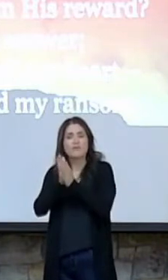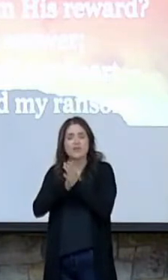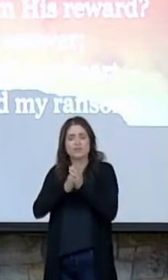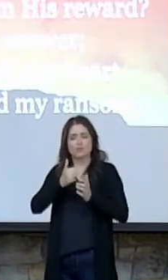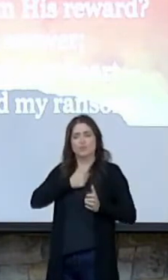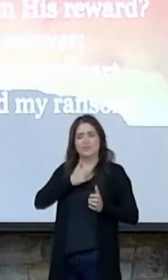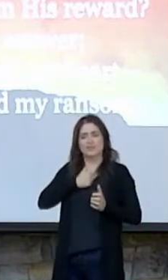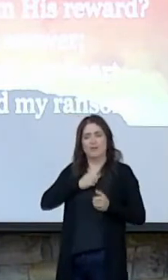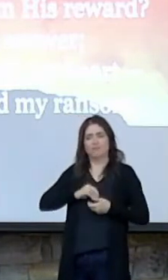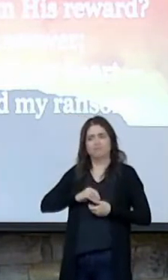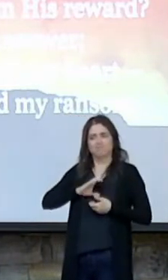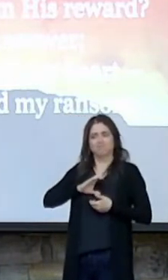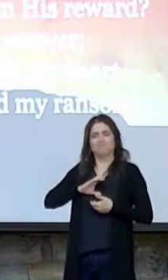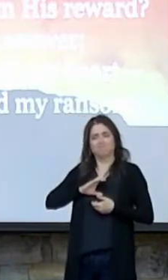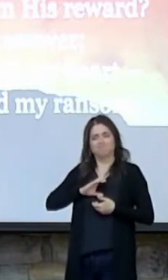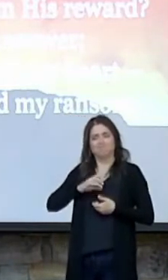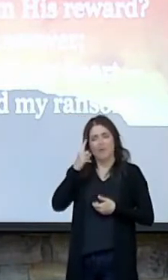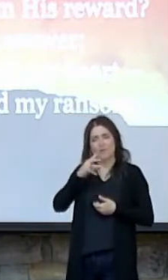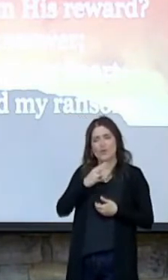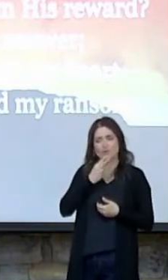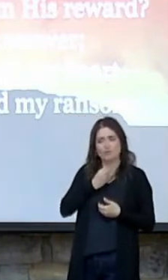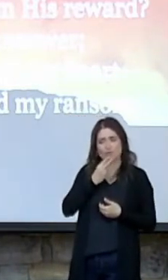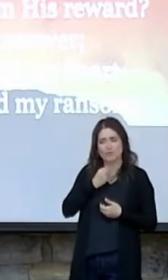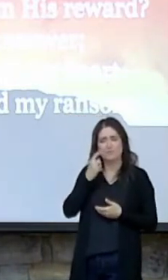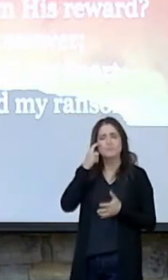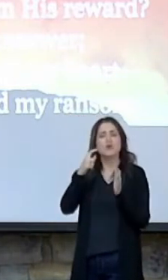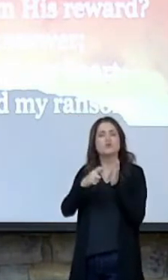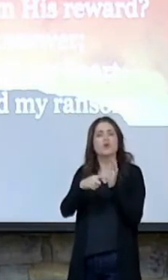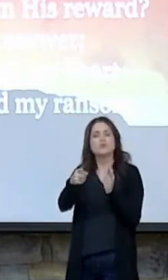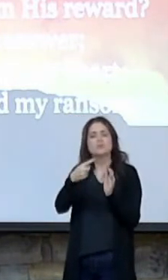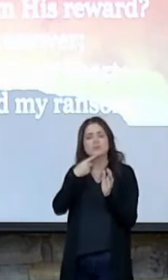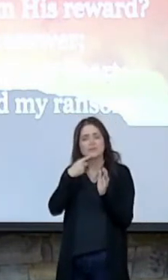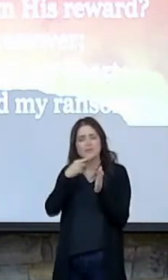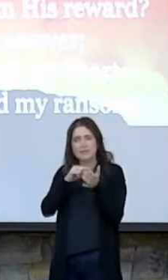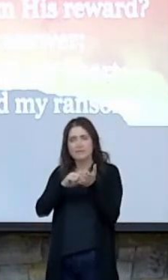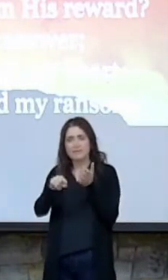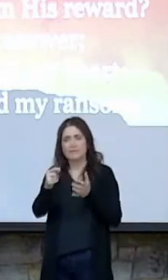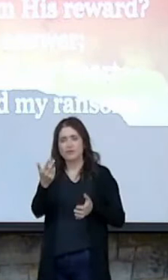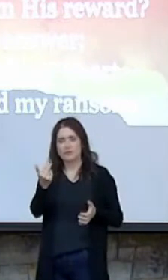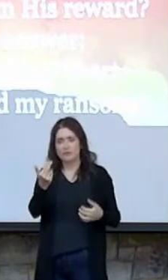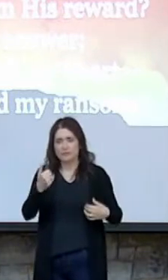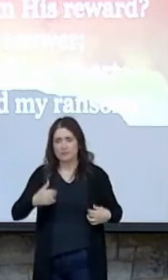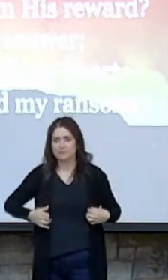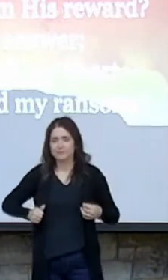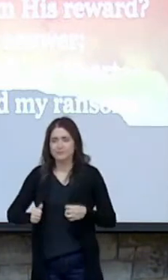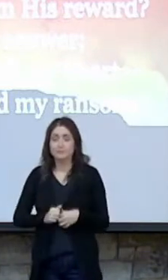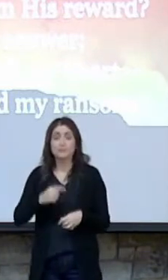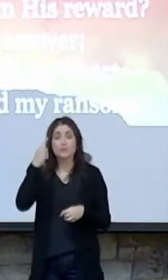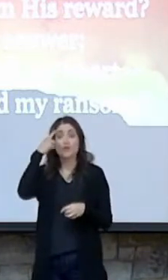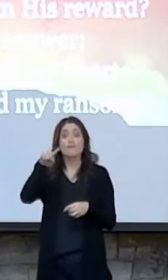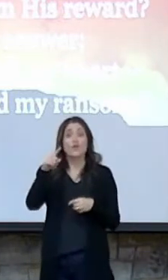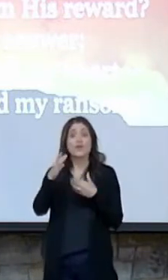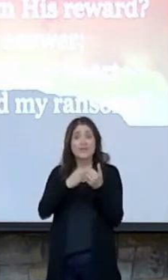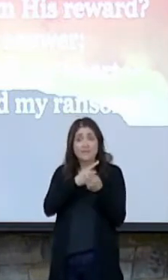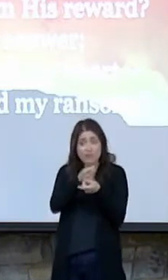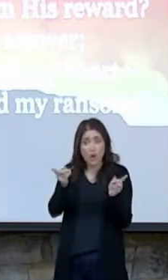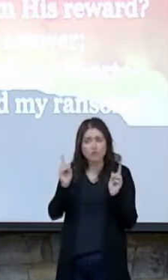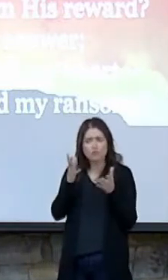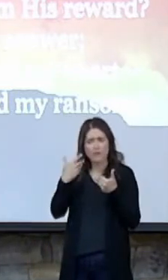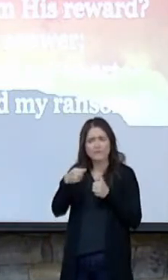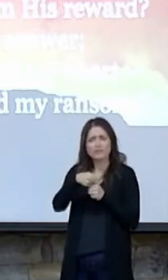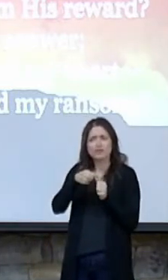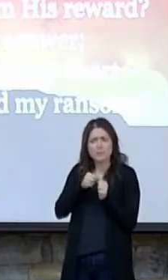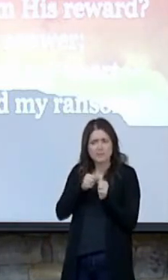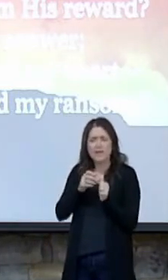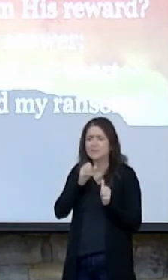-serving for the Jews. Notice what he says in verse number 13. For even those who are circumcised